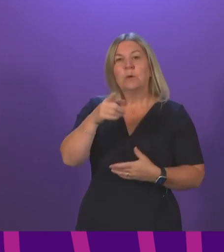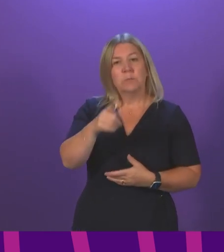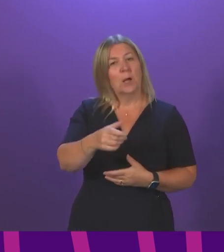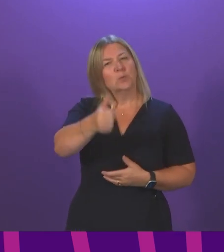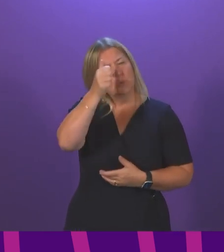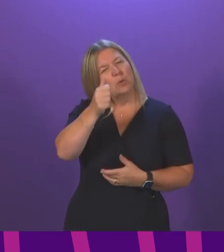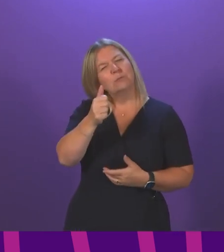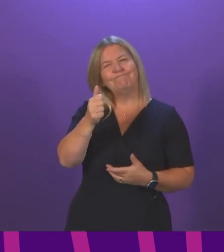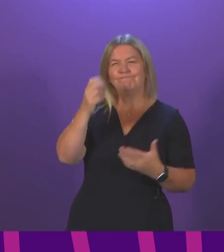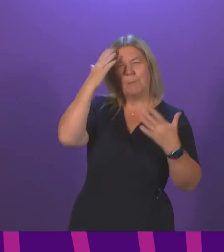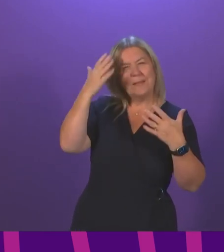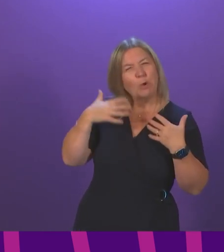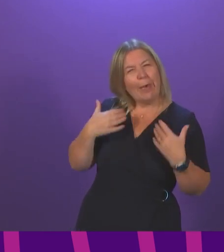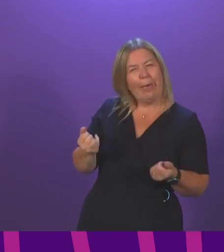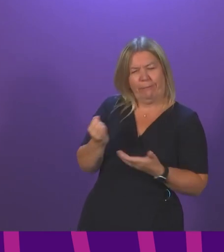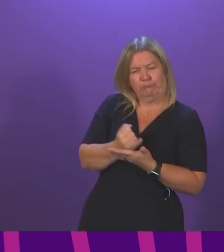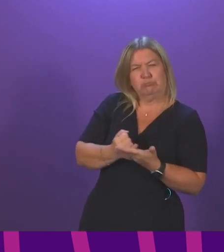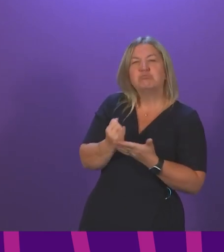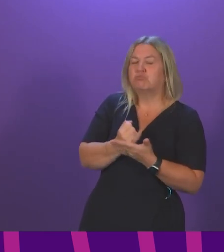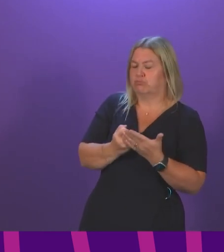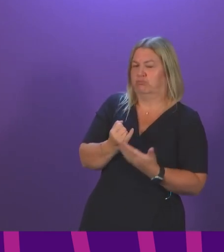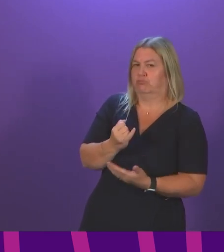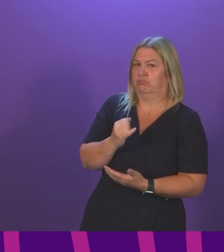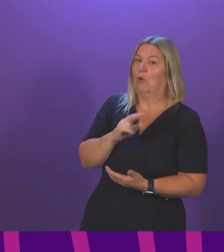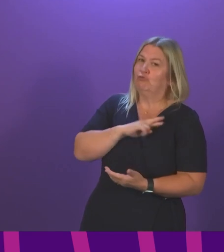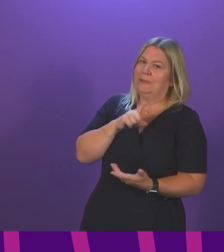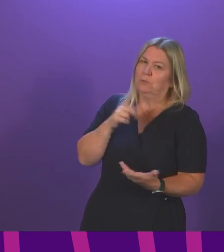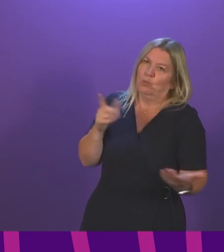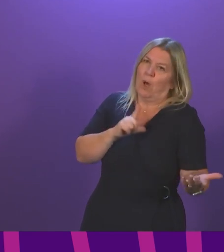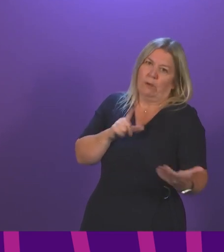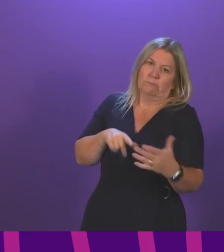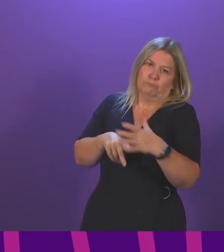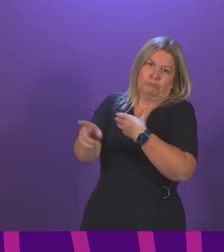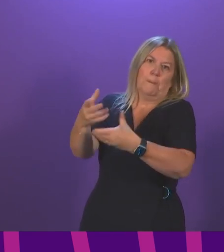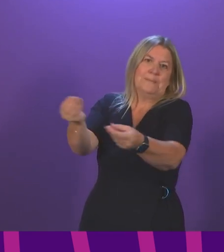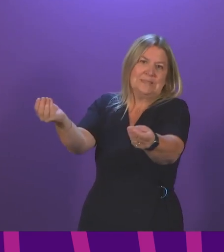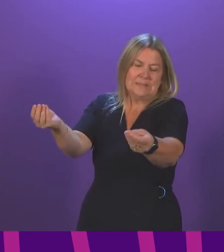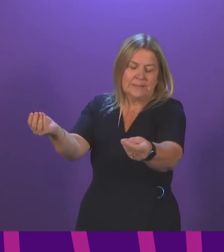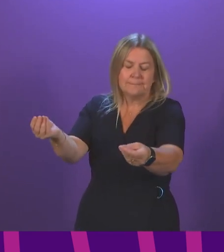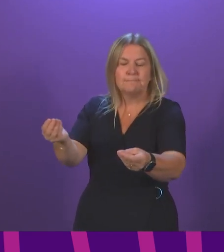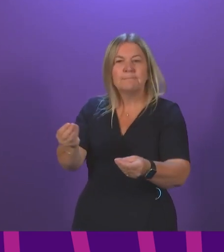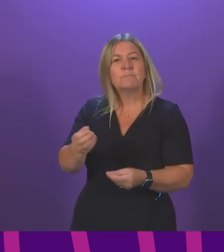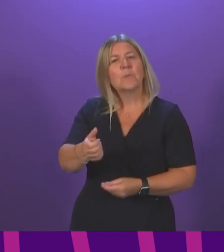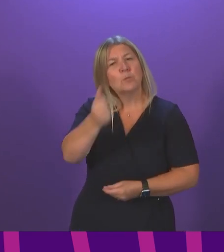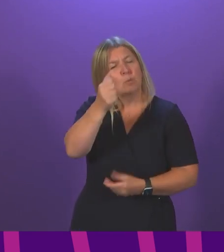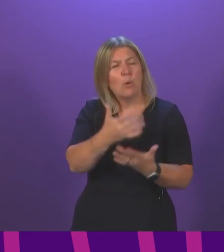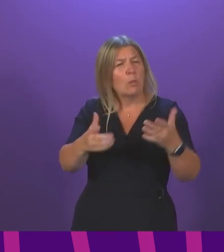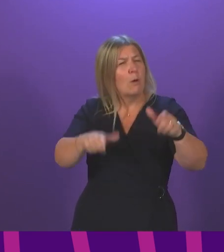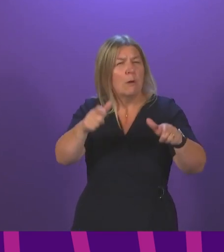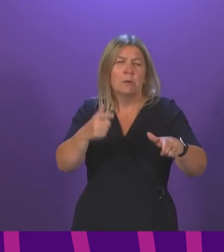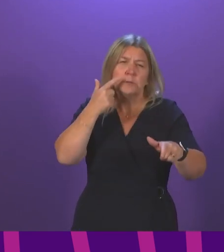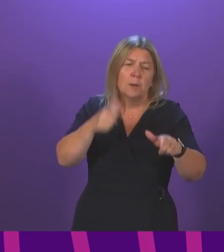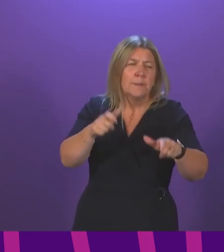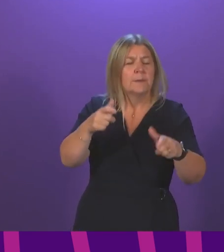poor mental health is very often the root cause of these incidents. And we also know that the proportion of young people waiting more than a year for